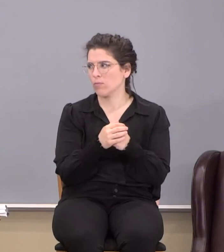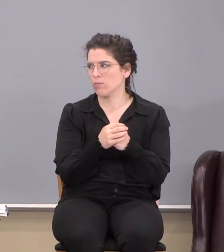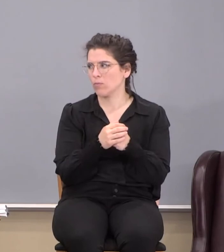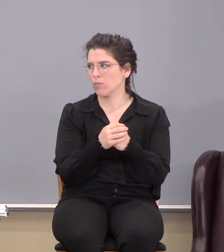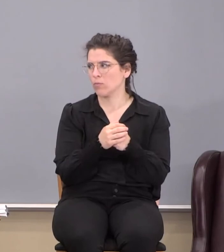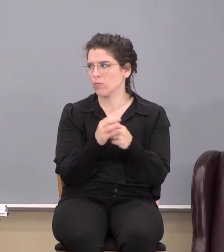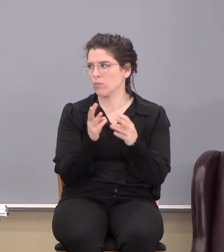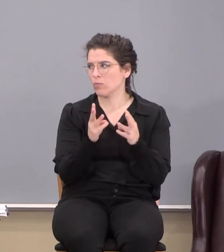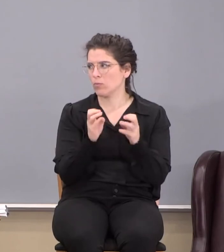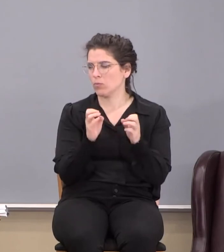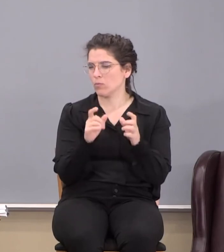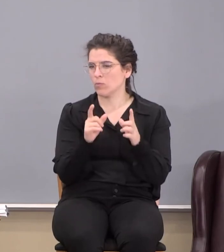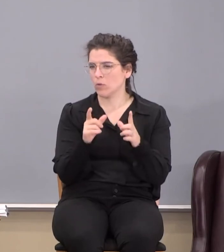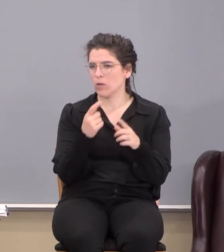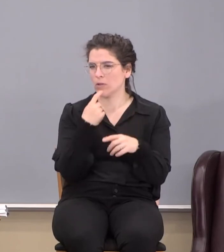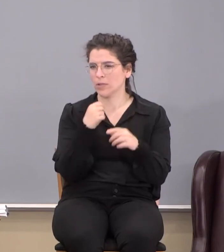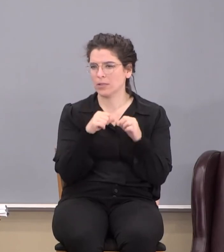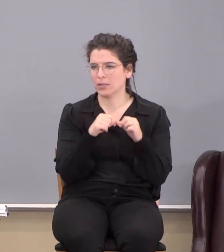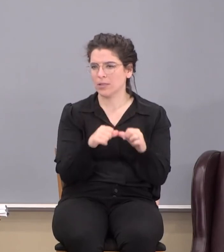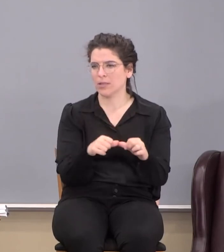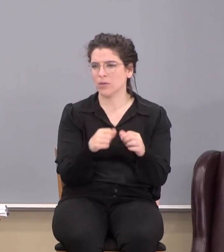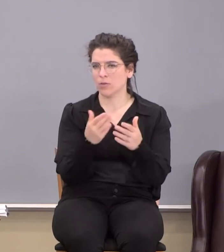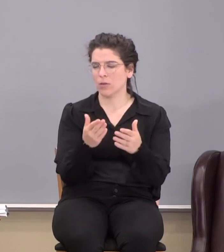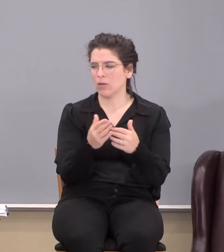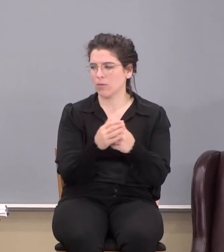Well, he says, continue thou